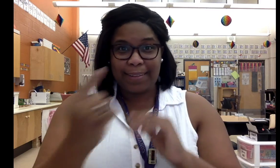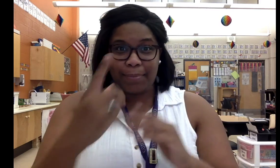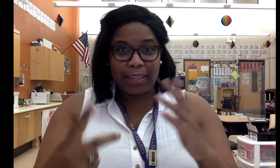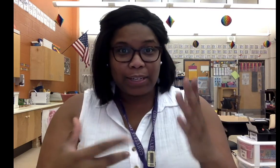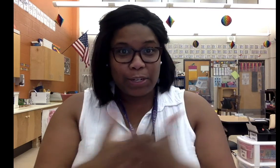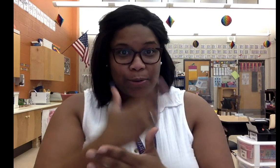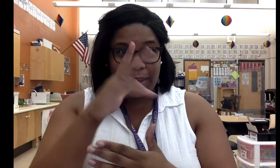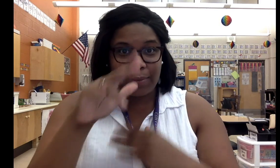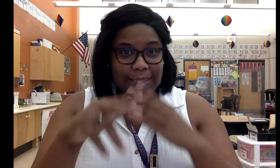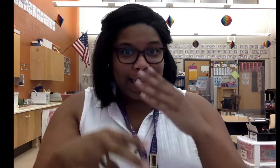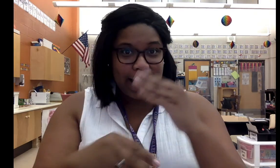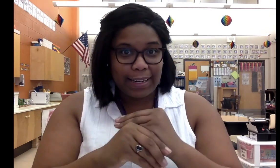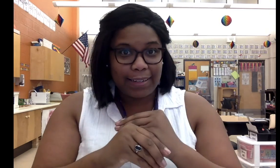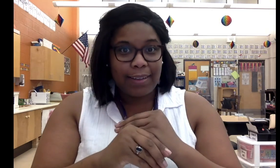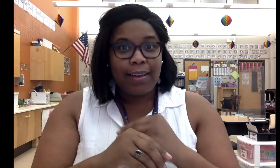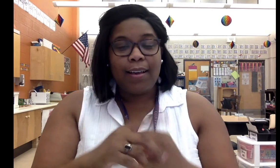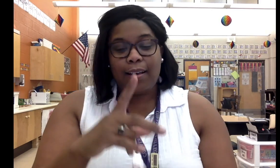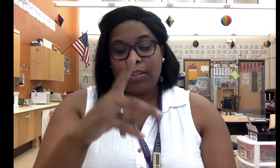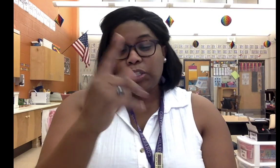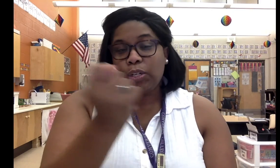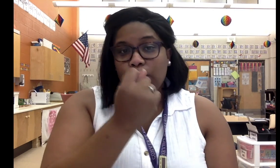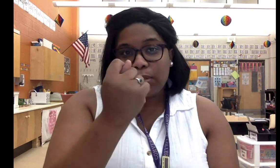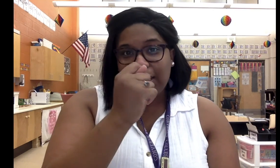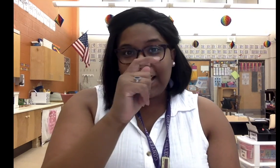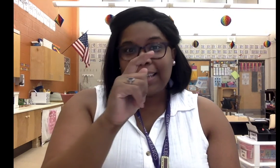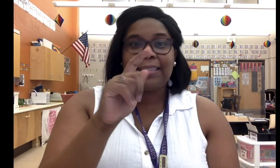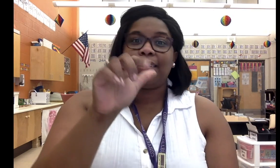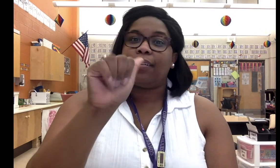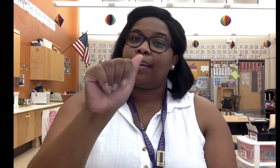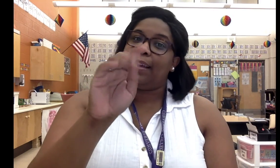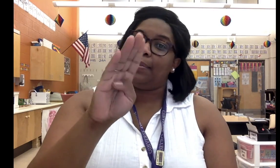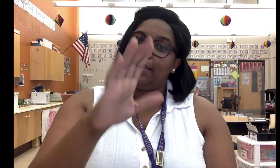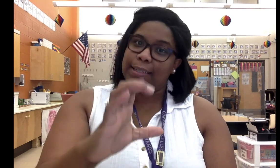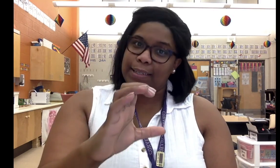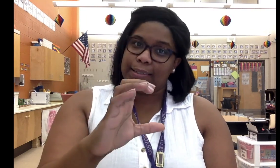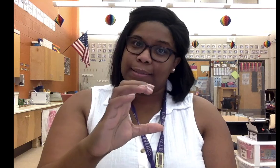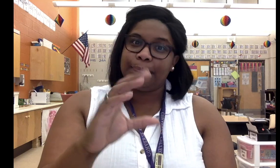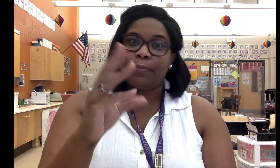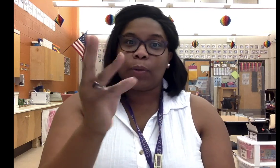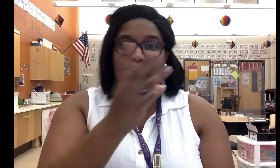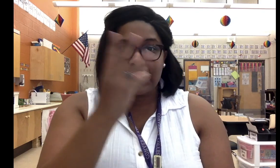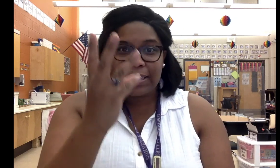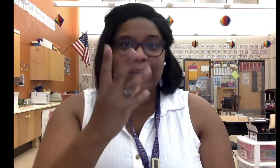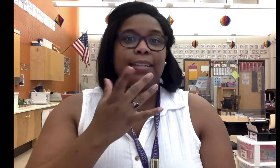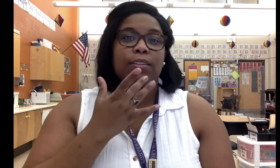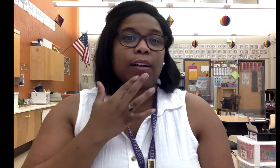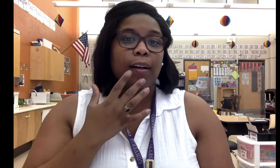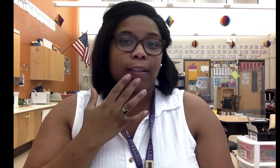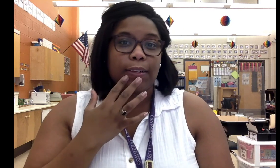something new that was added. Tuesdays are ABCs. Wednesdays are colors.